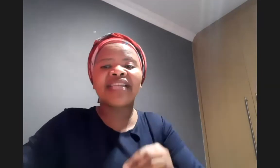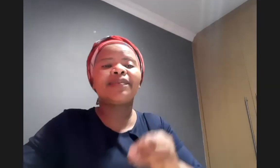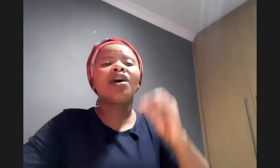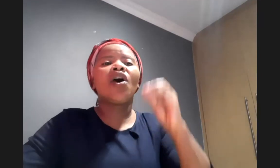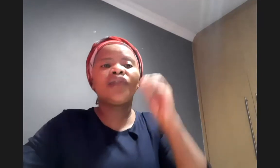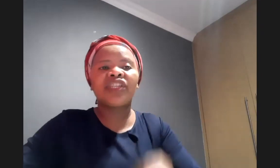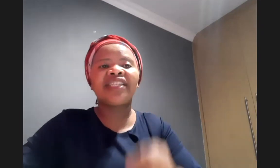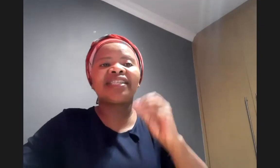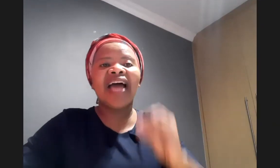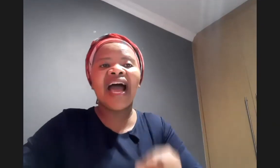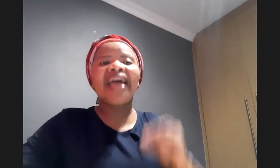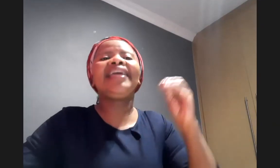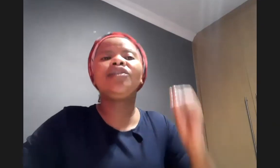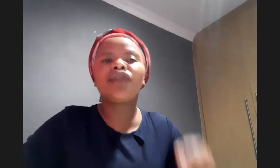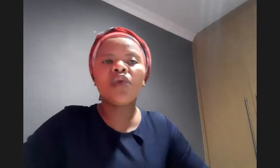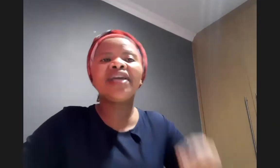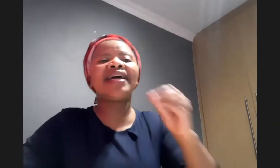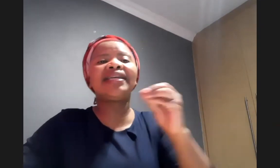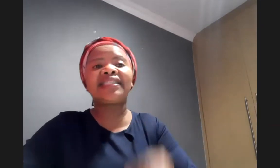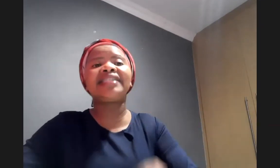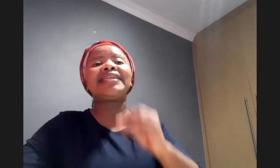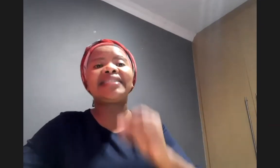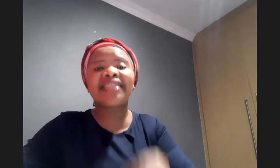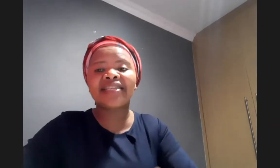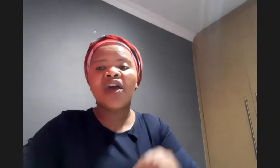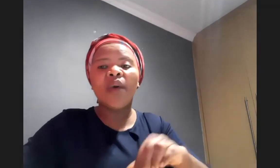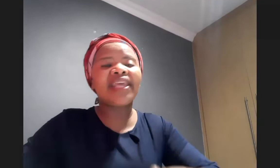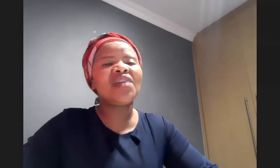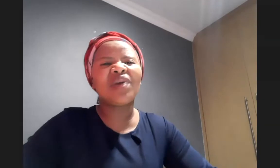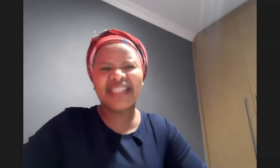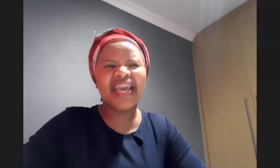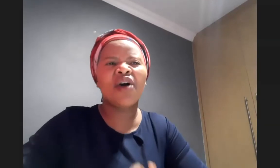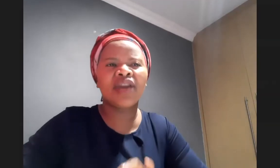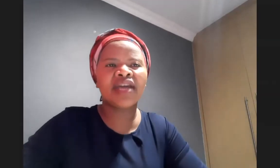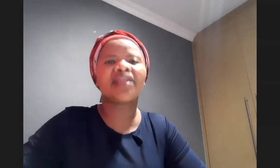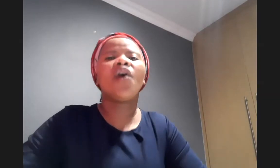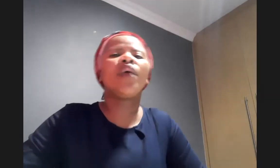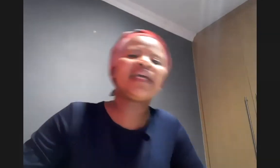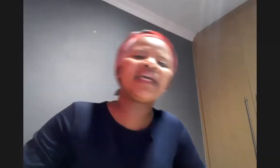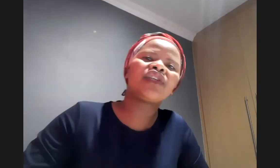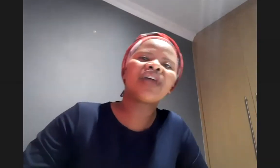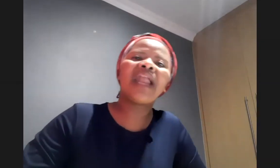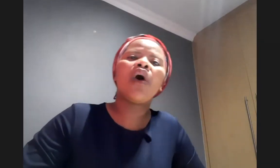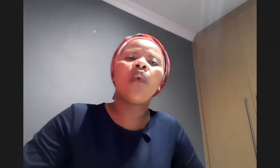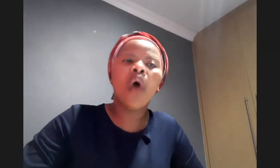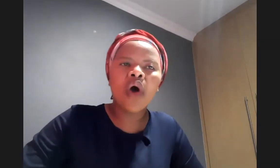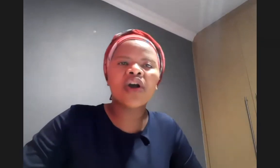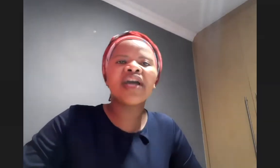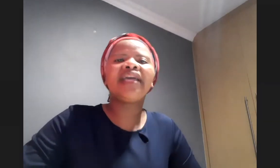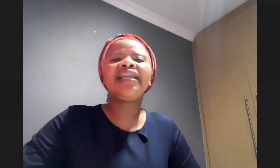of jesus are in doing as jesus did when he was here on earth we shall walk in